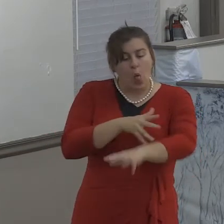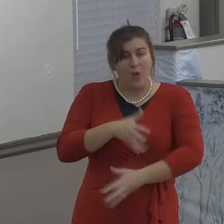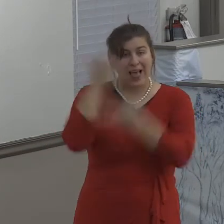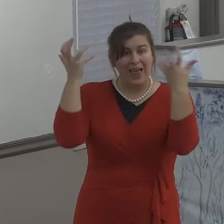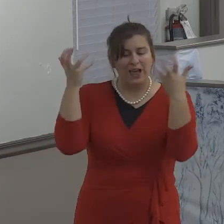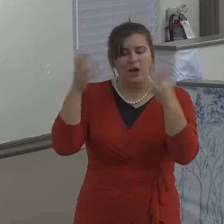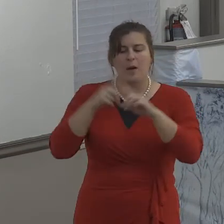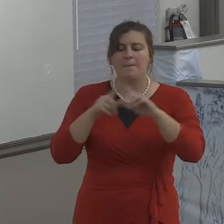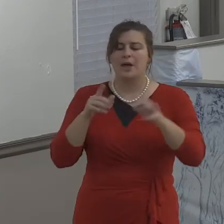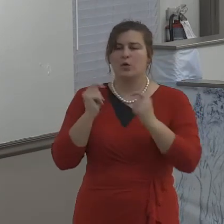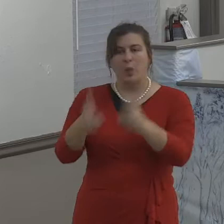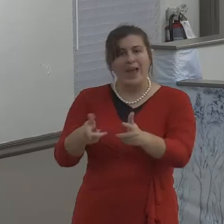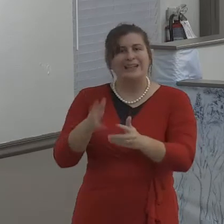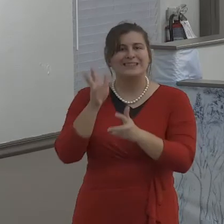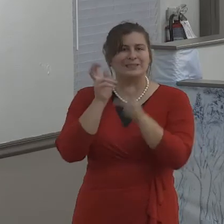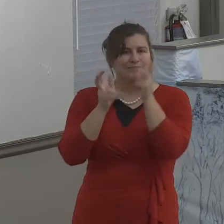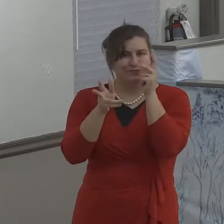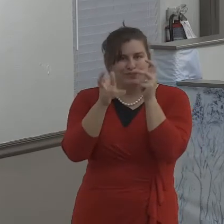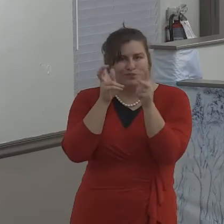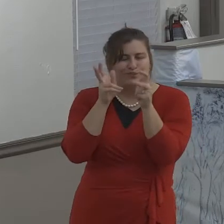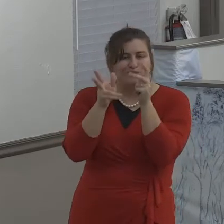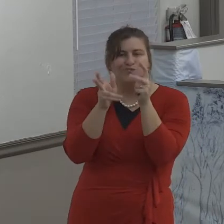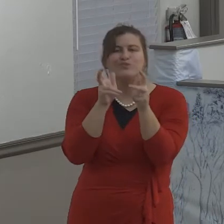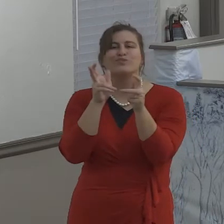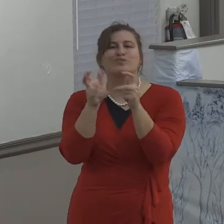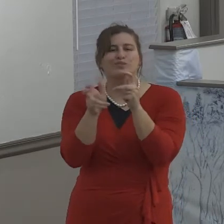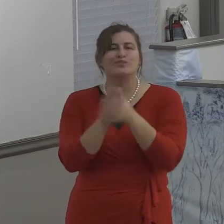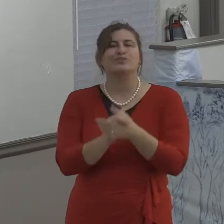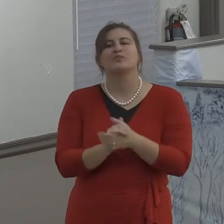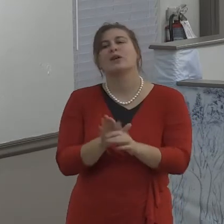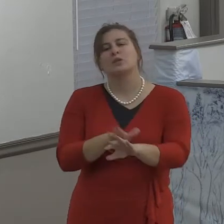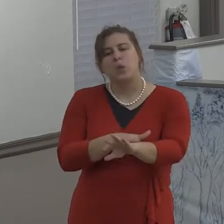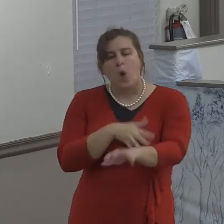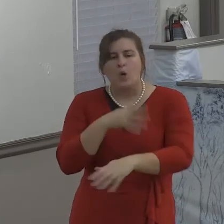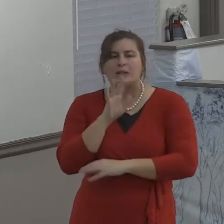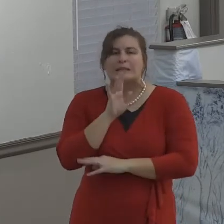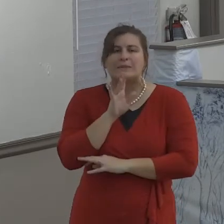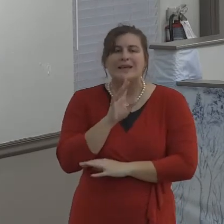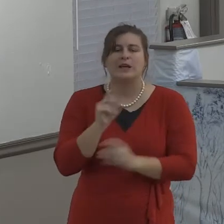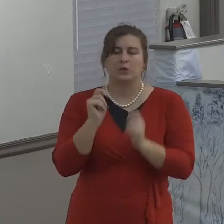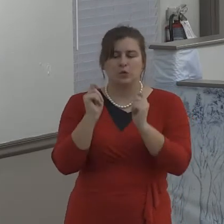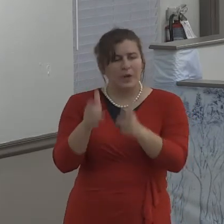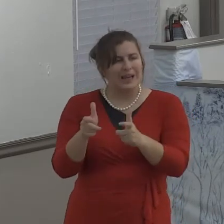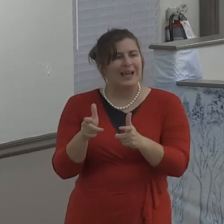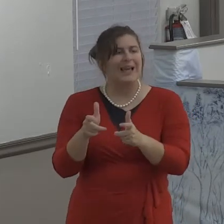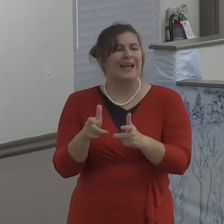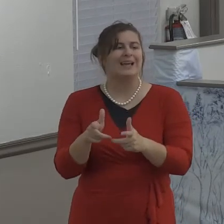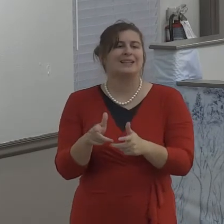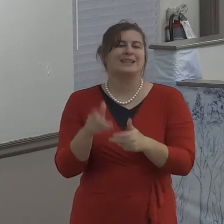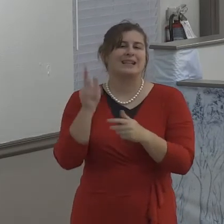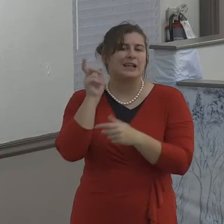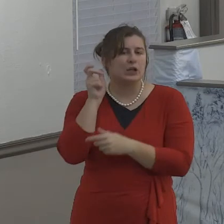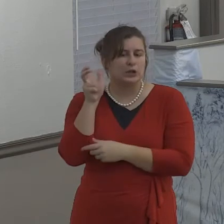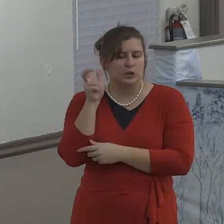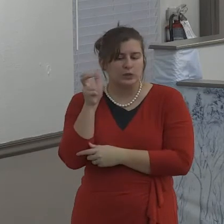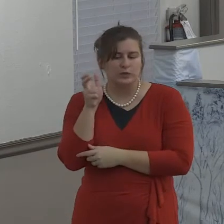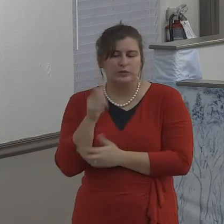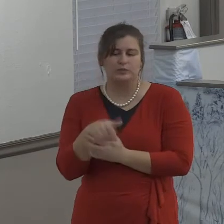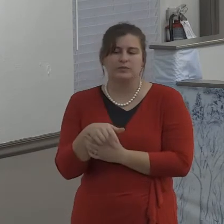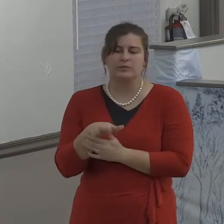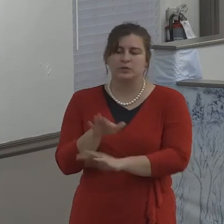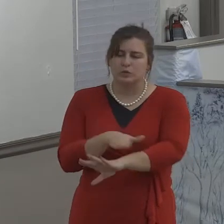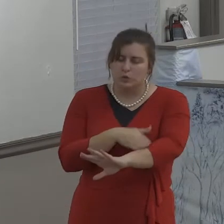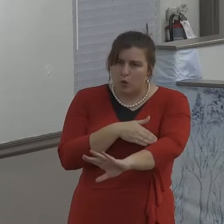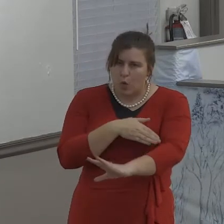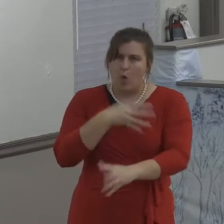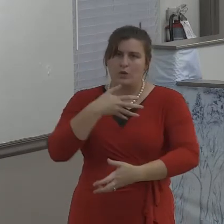Don't forget, don't forget that how you say something is just as important, or maybe even more important than what it is that you're